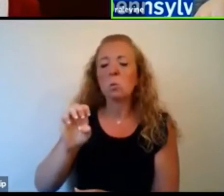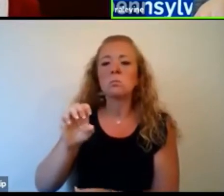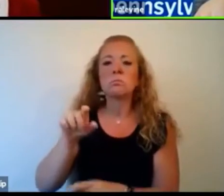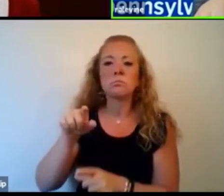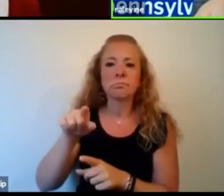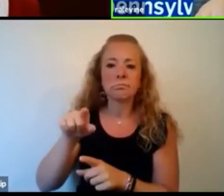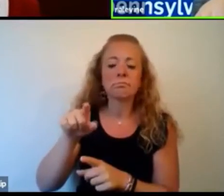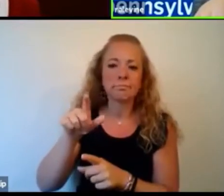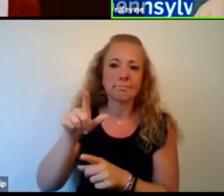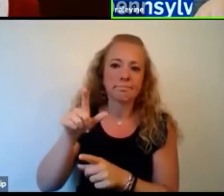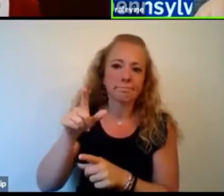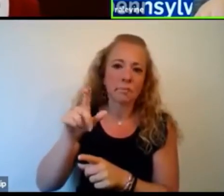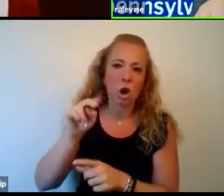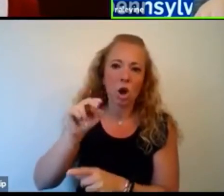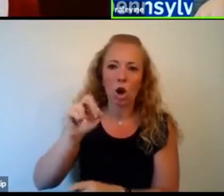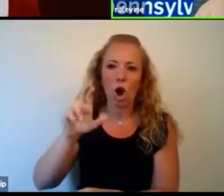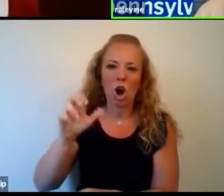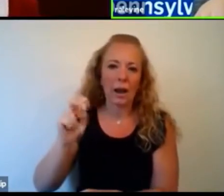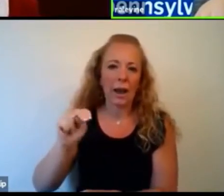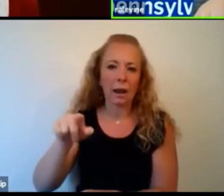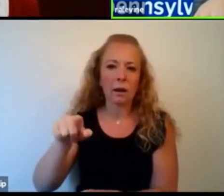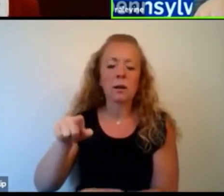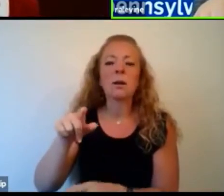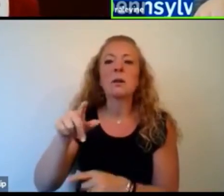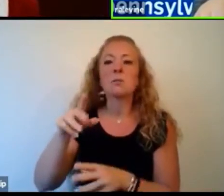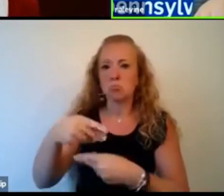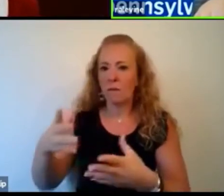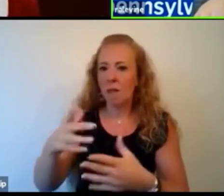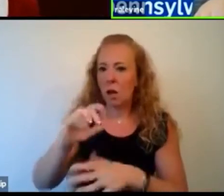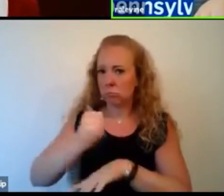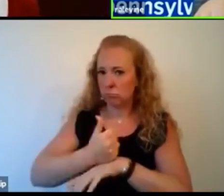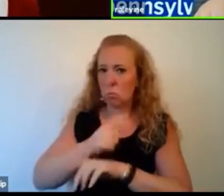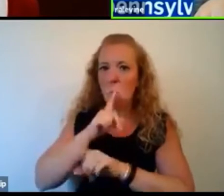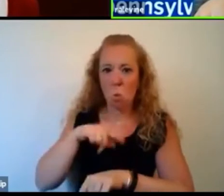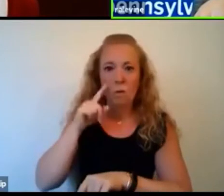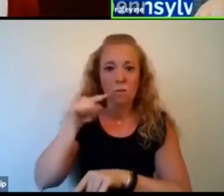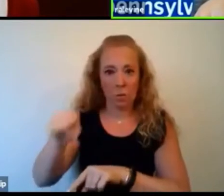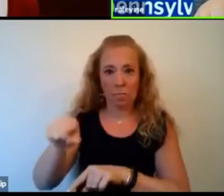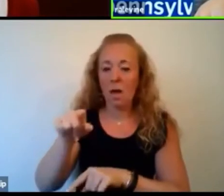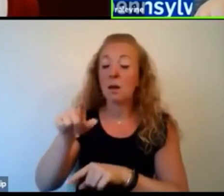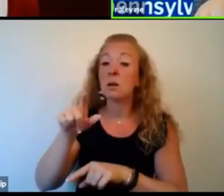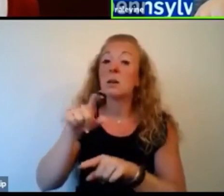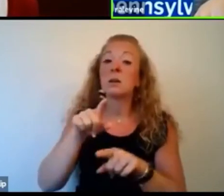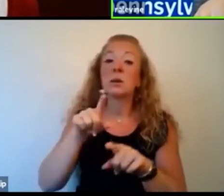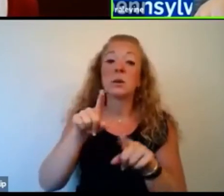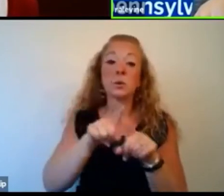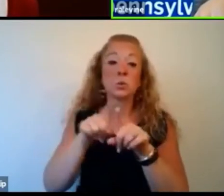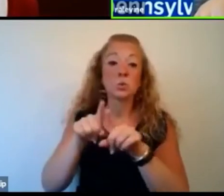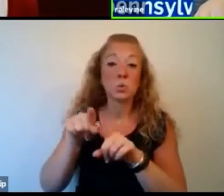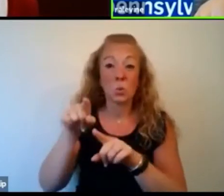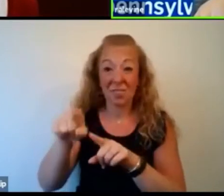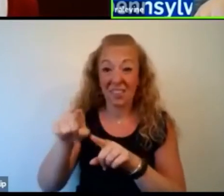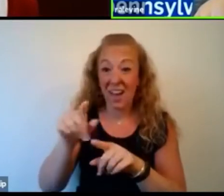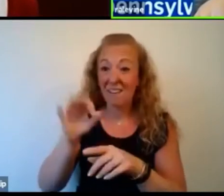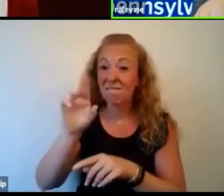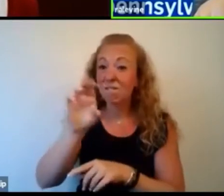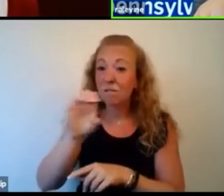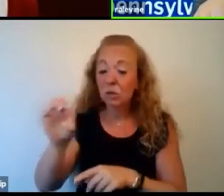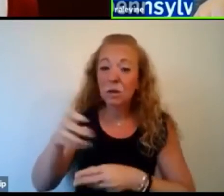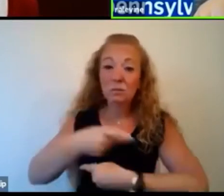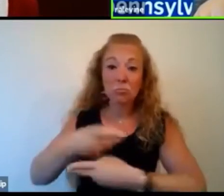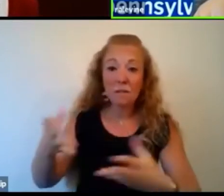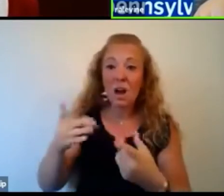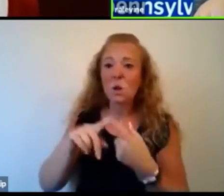order prescription for anyone in the state to get naloxone. But we also provide completely free all of the naloxone to all the